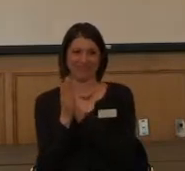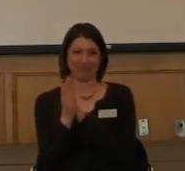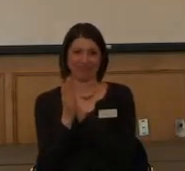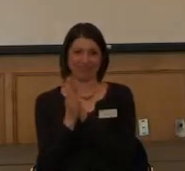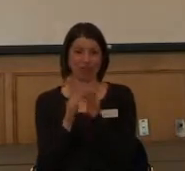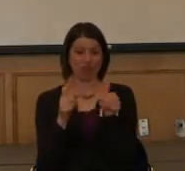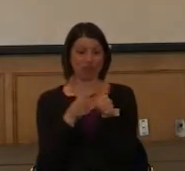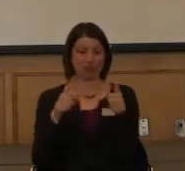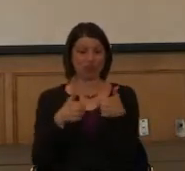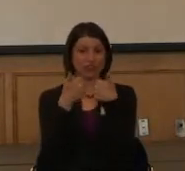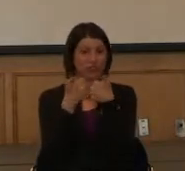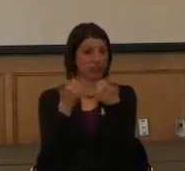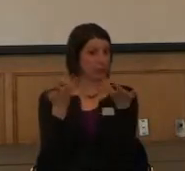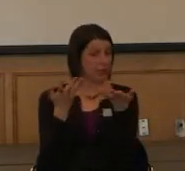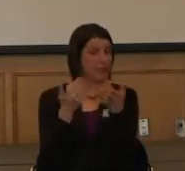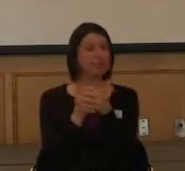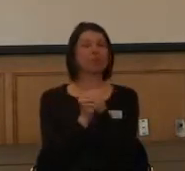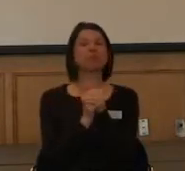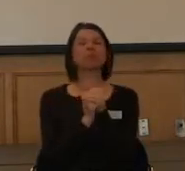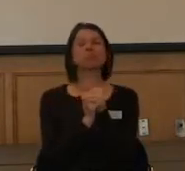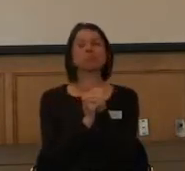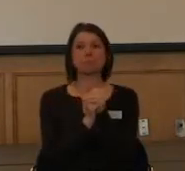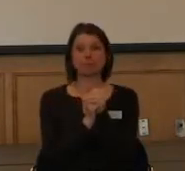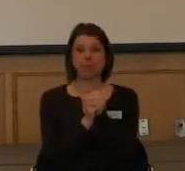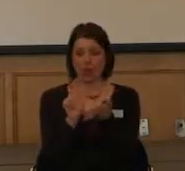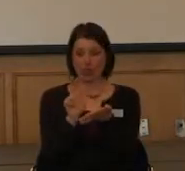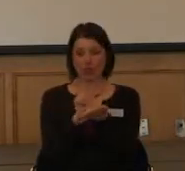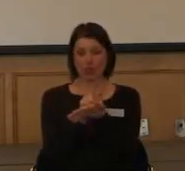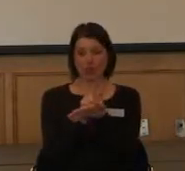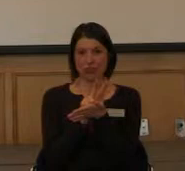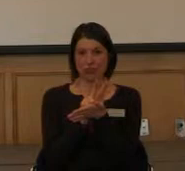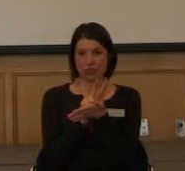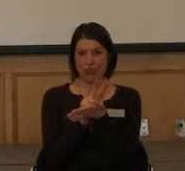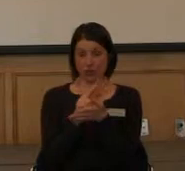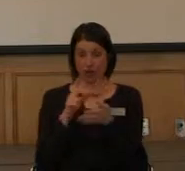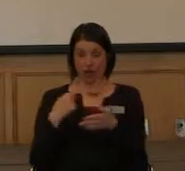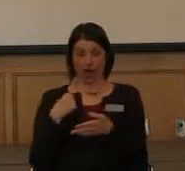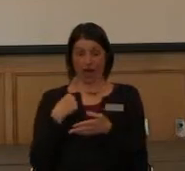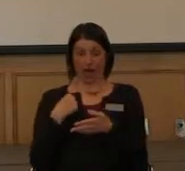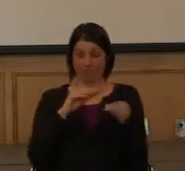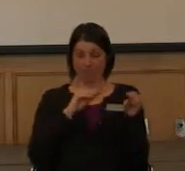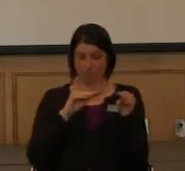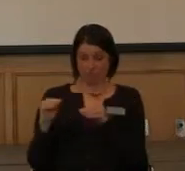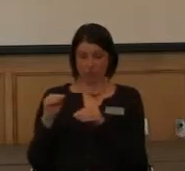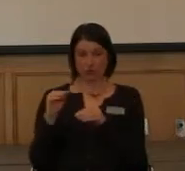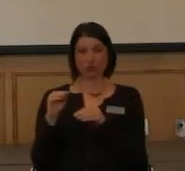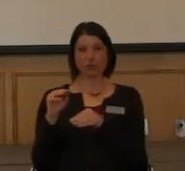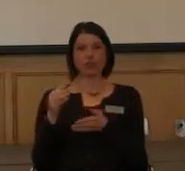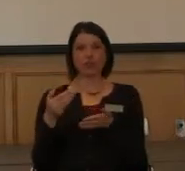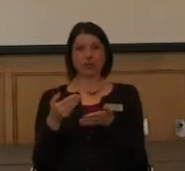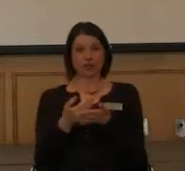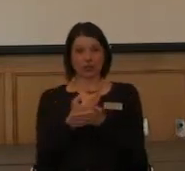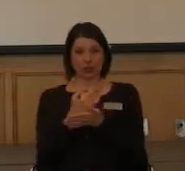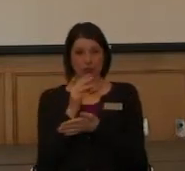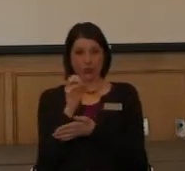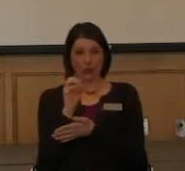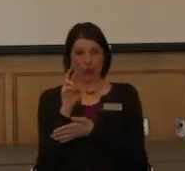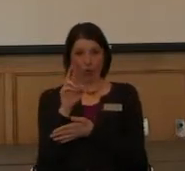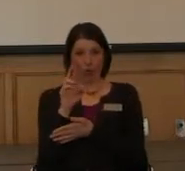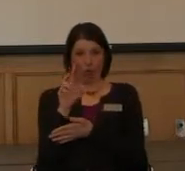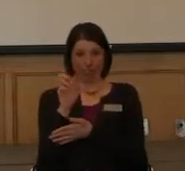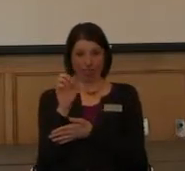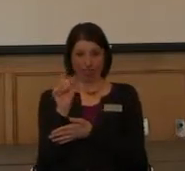First challenge I had three weeks after I get to New Orleans, Hurricane Ivan starts